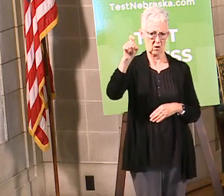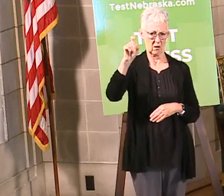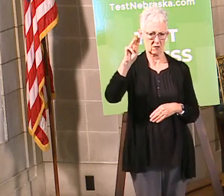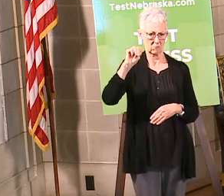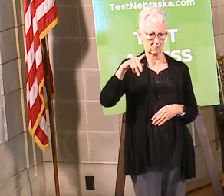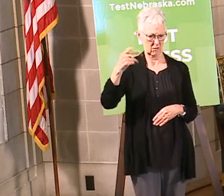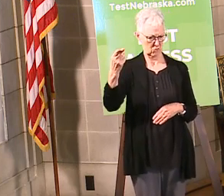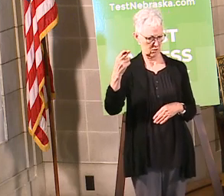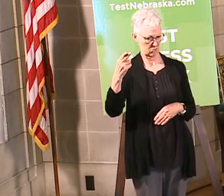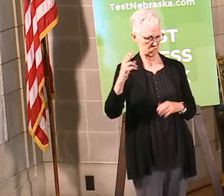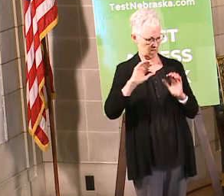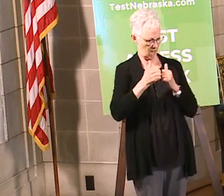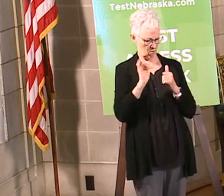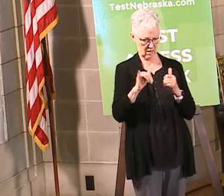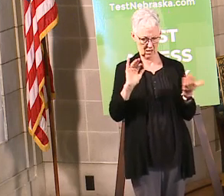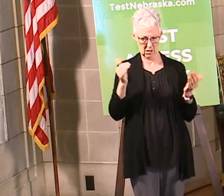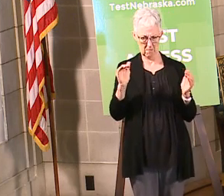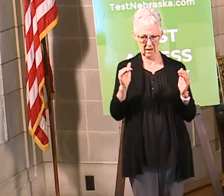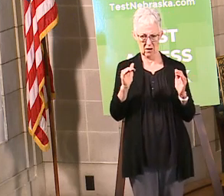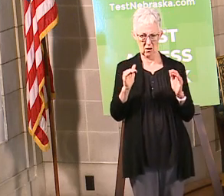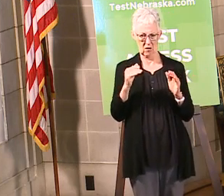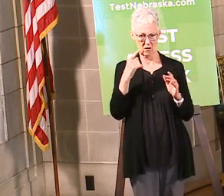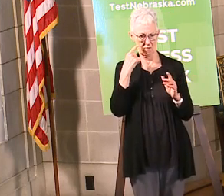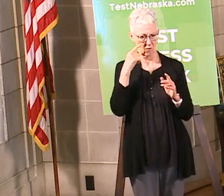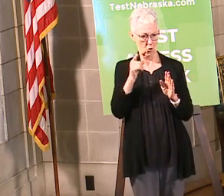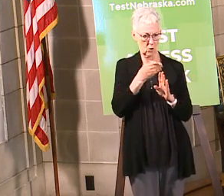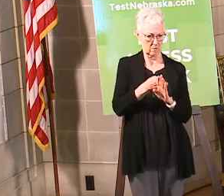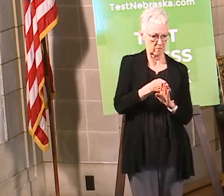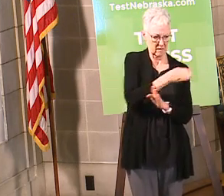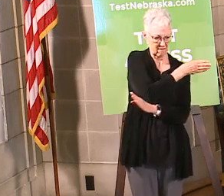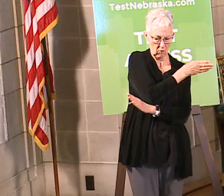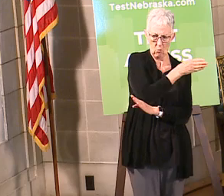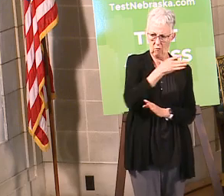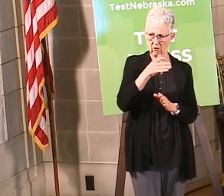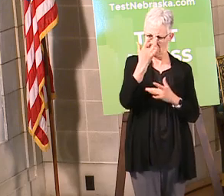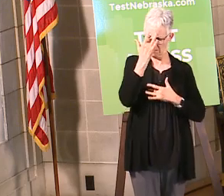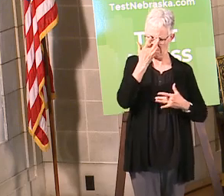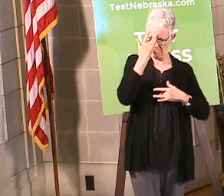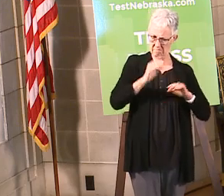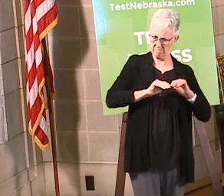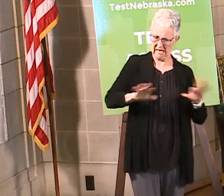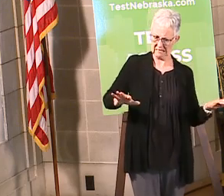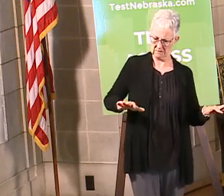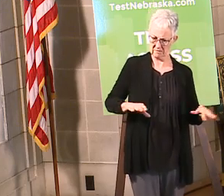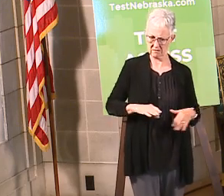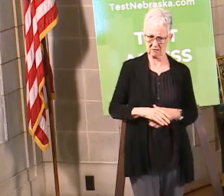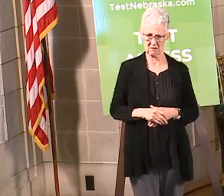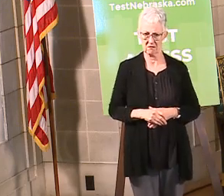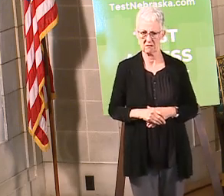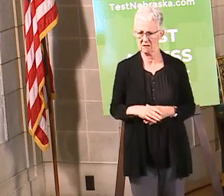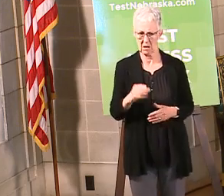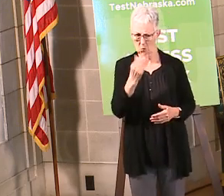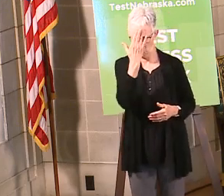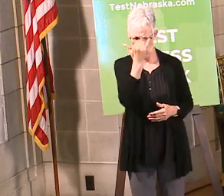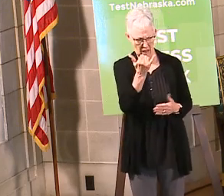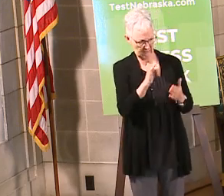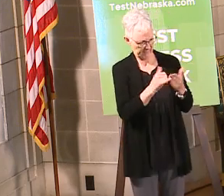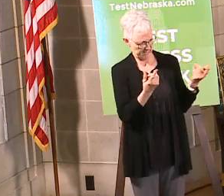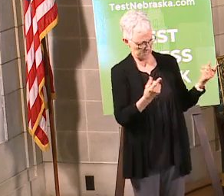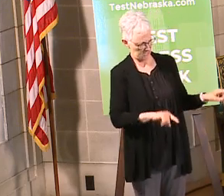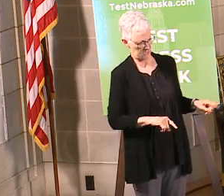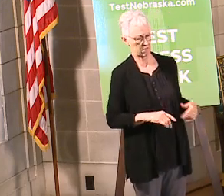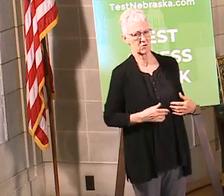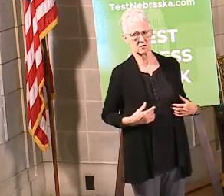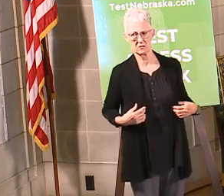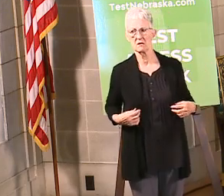-pandemic period and what do you think is going on? Great. Thank you. So the question was how does the increase in speeders over